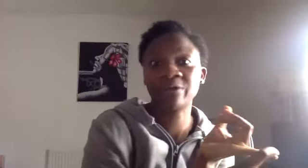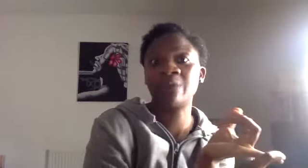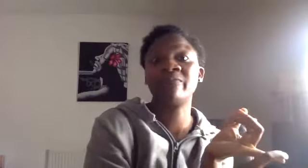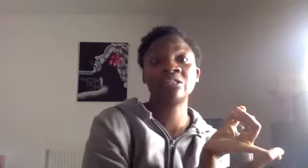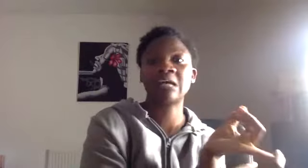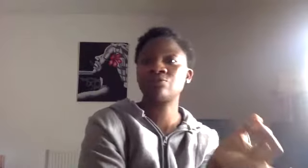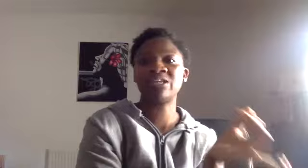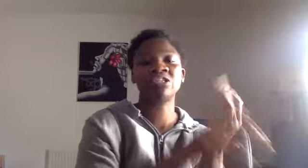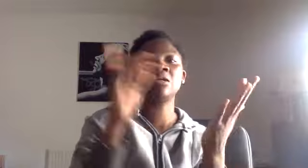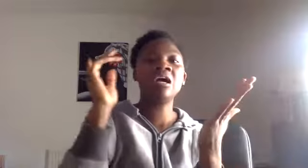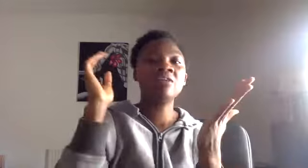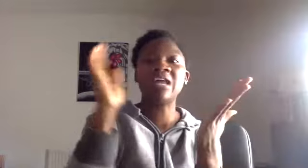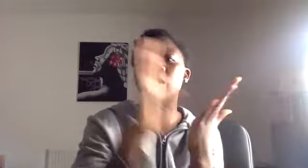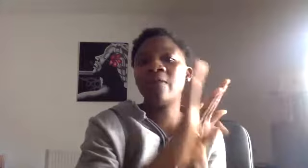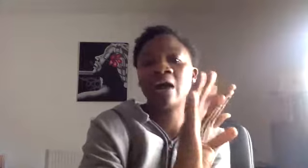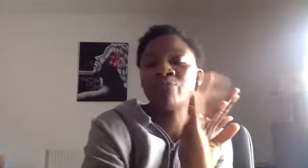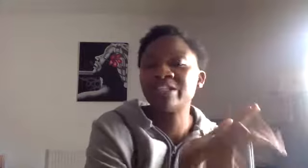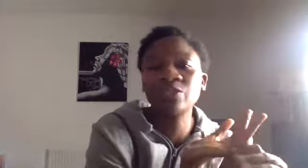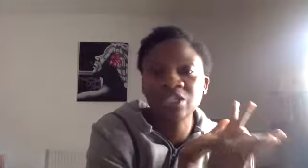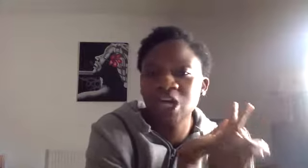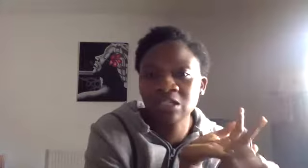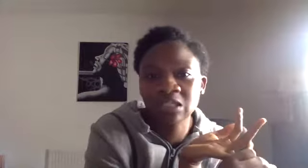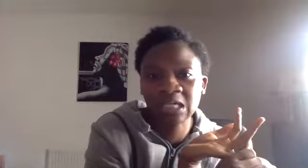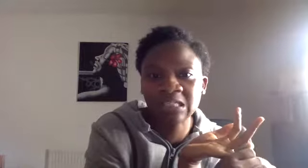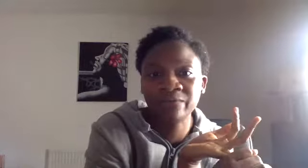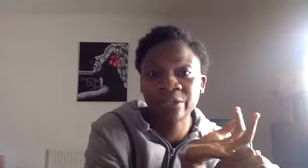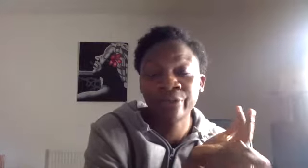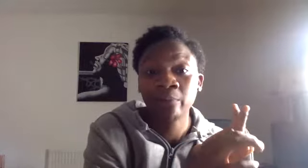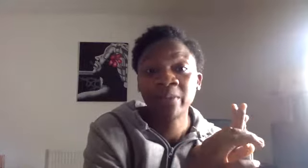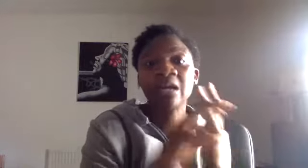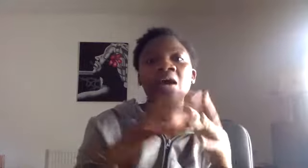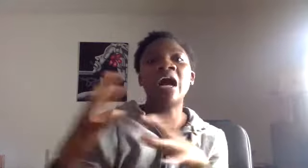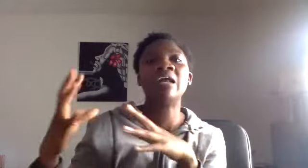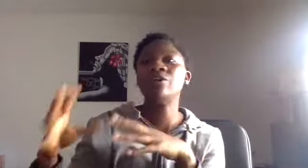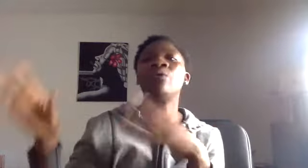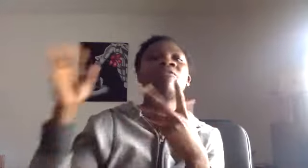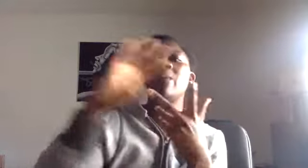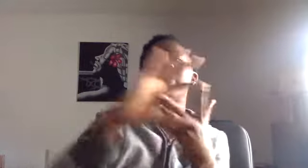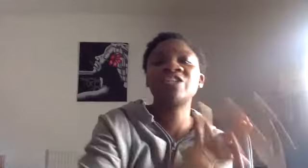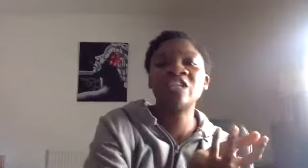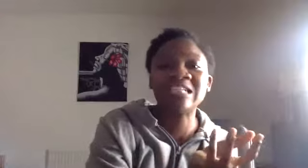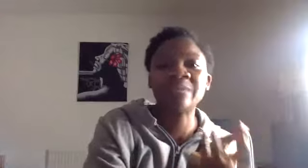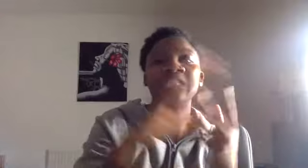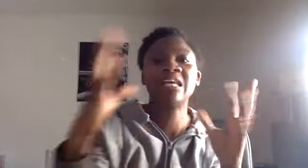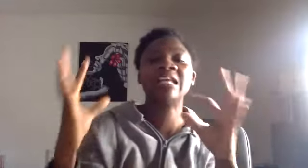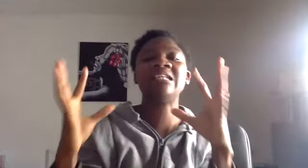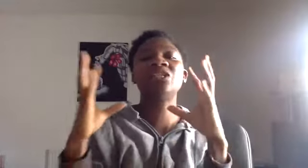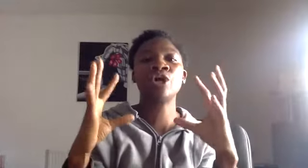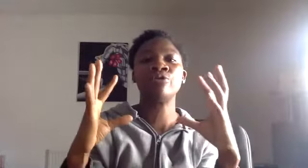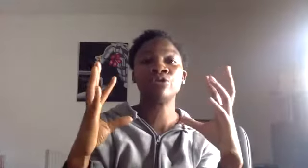care and professional council registered. They know that I'm registered with the Charter Society of Physiotherapy. I, you know, I've got my professional indemnity. They at least know that you've